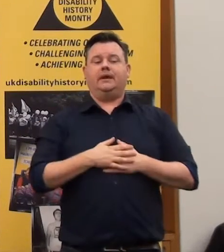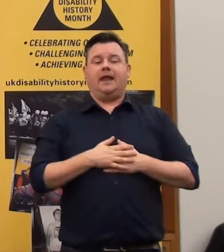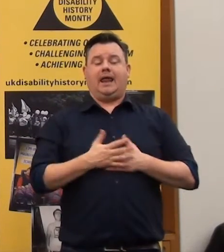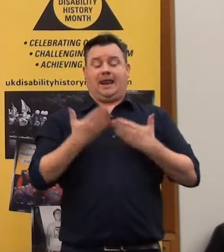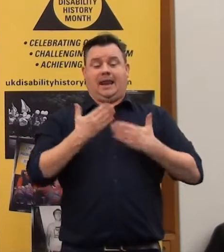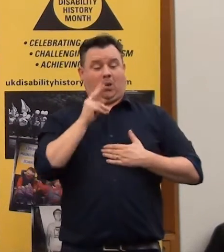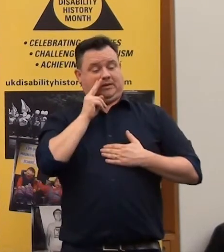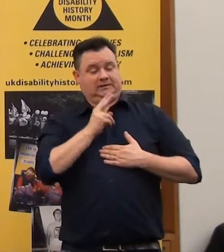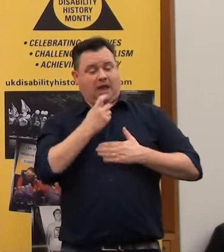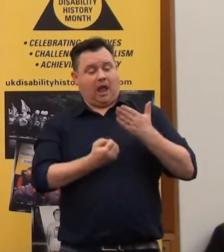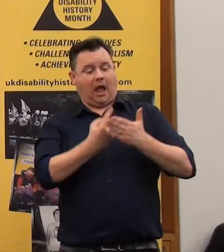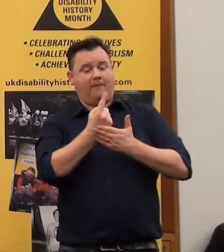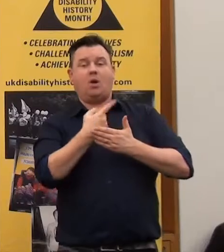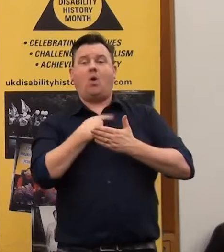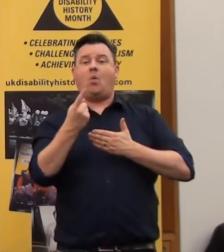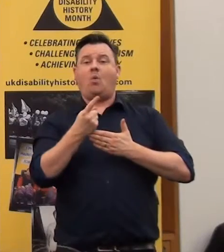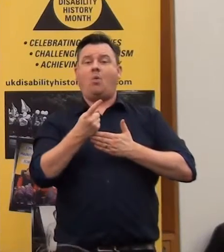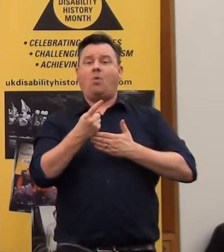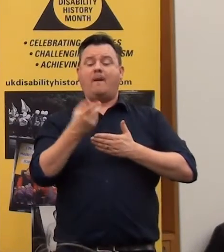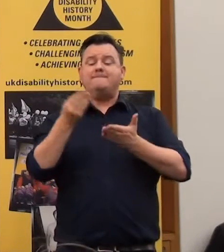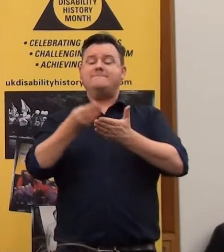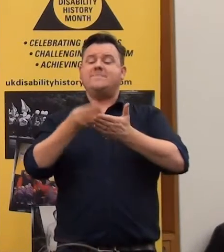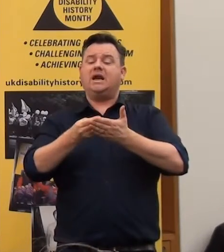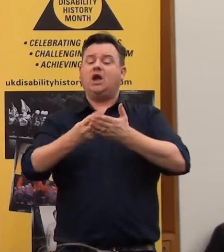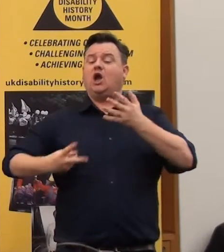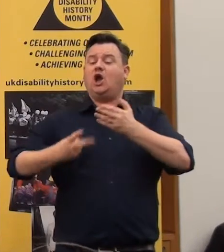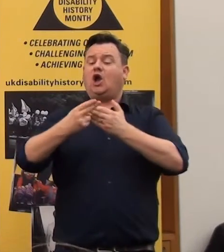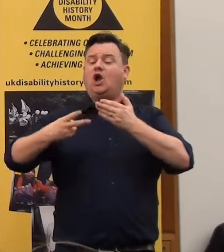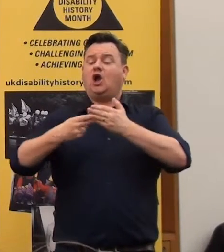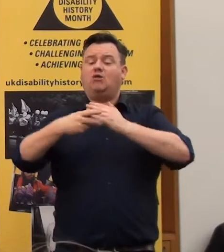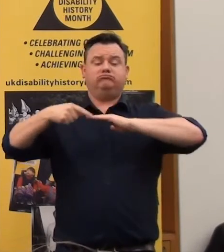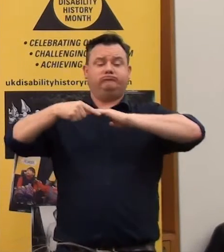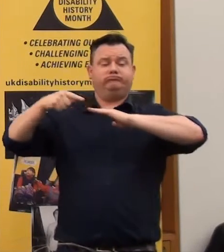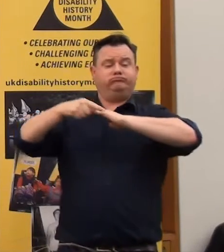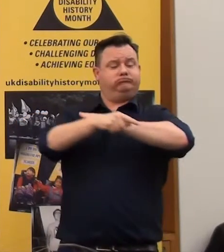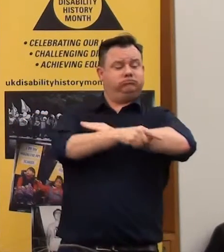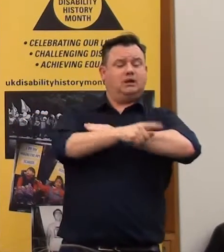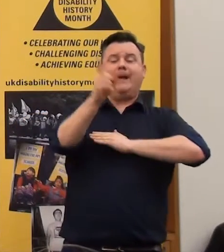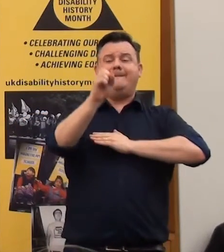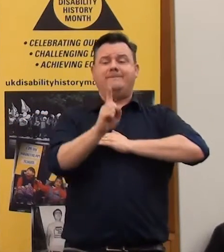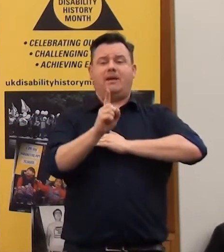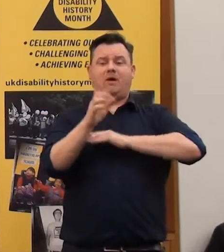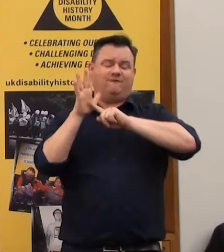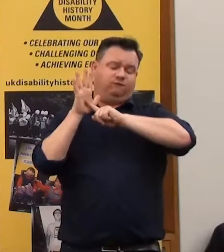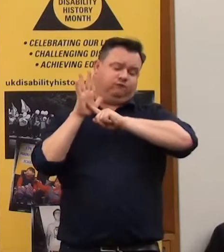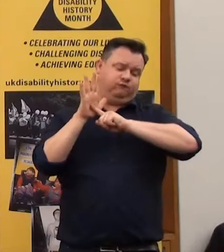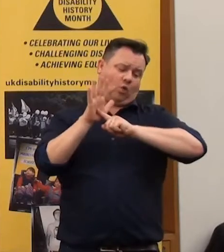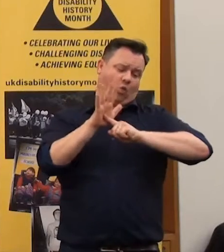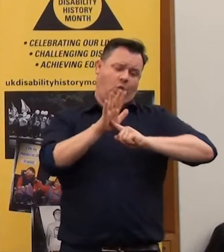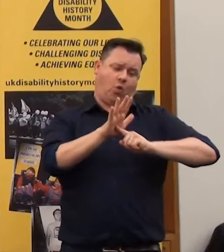now is as a result of austerity and cut up to cut now, including in this budget, is people being forced back into,